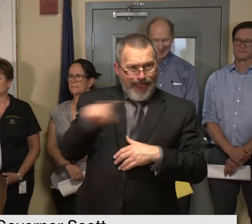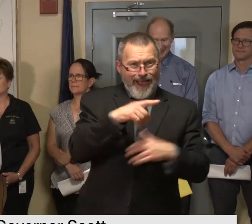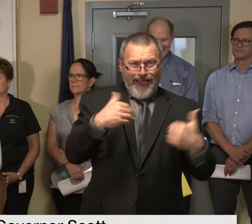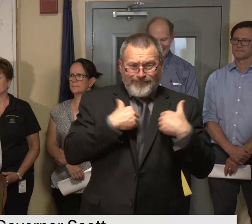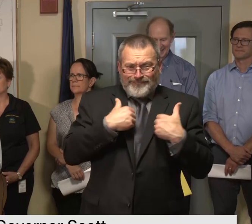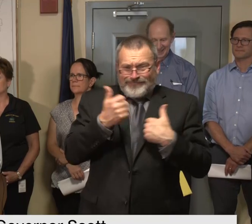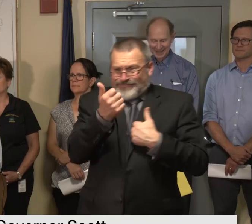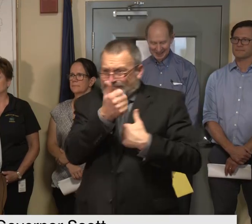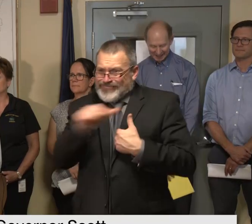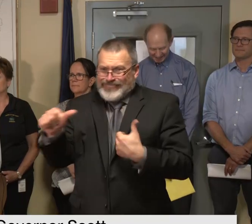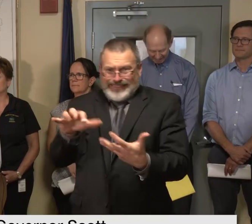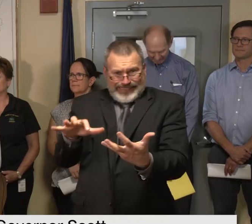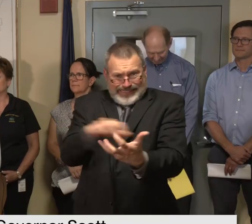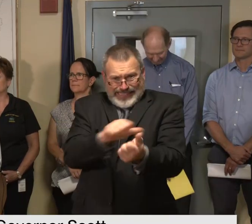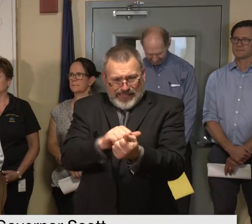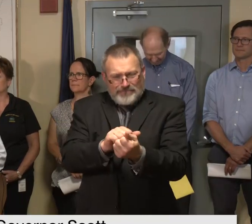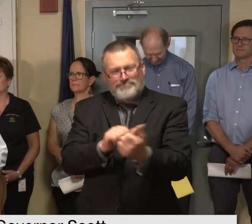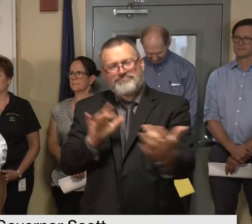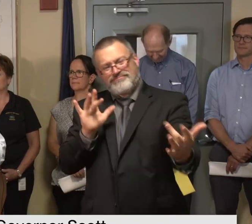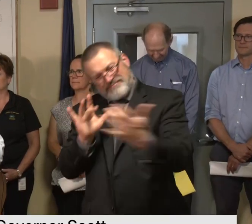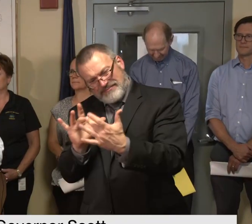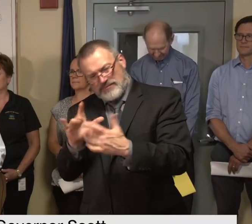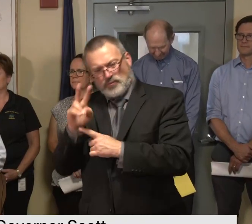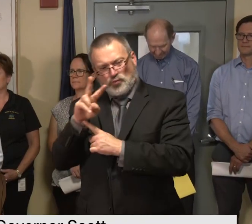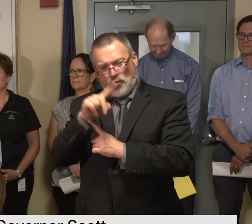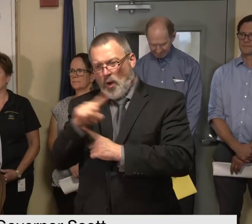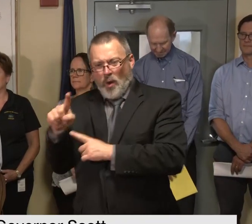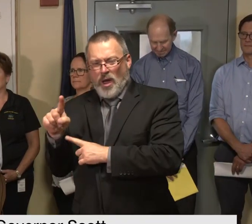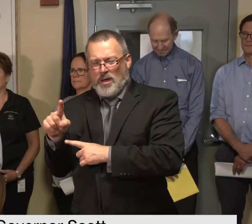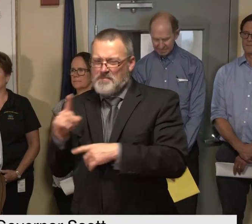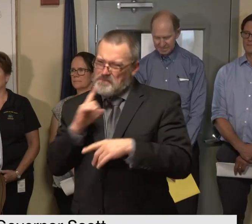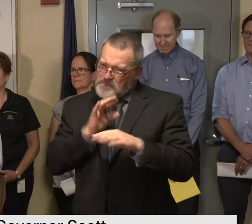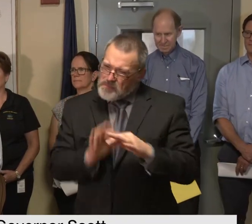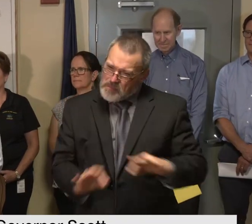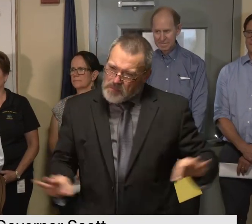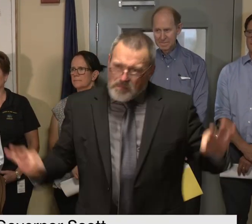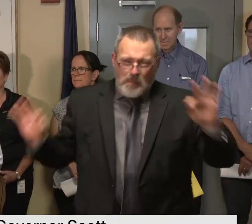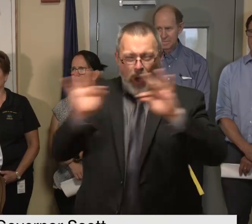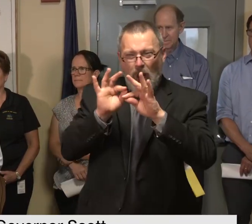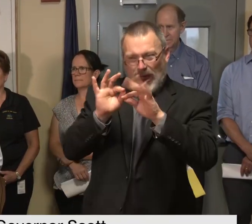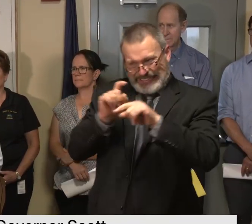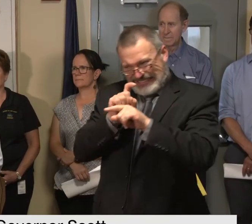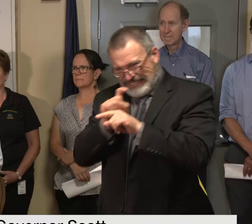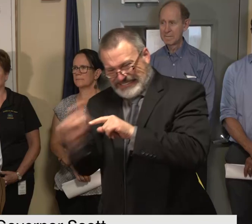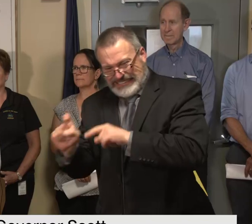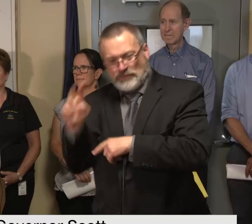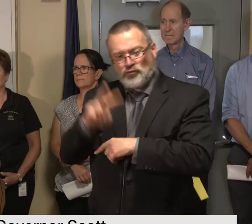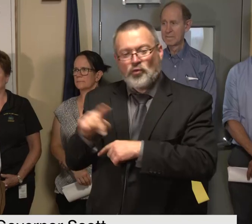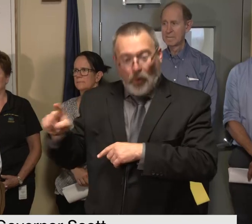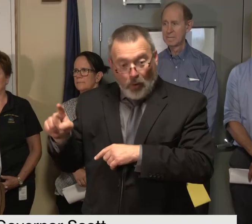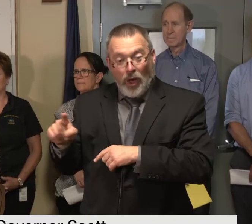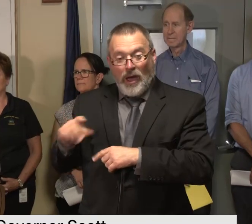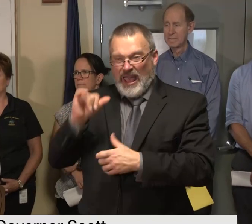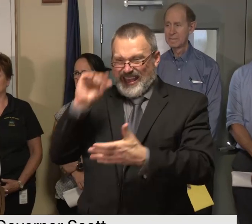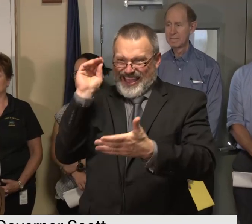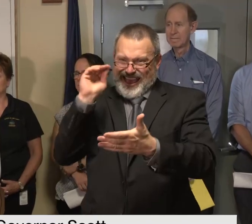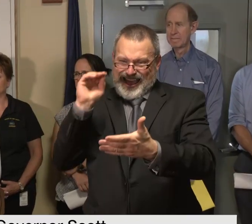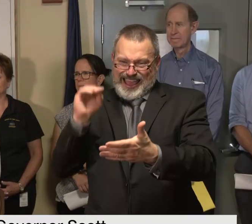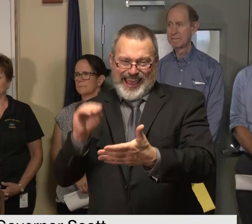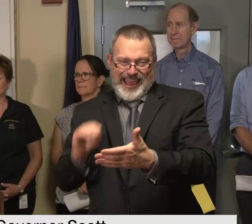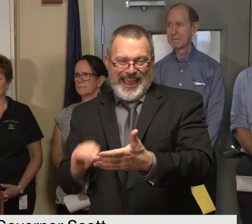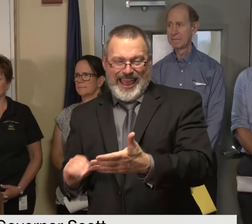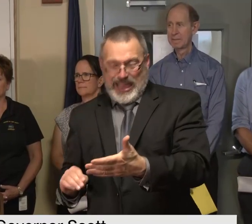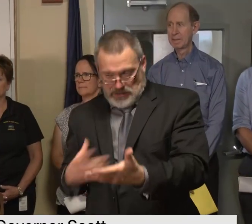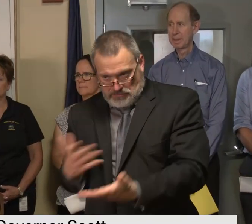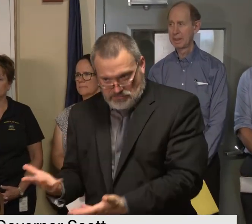the data that that we need to to request assistance for public assistance as well as individual